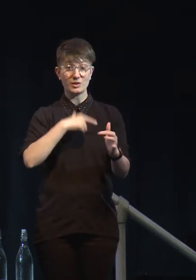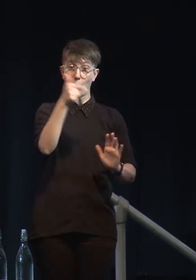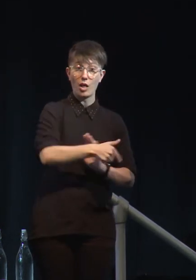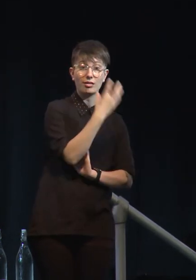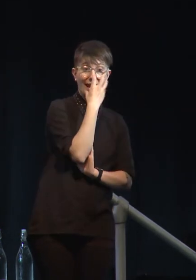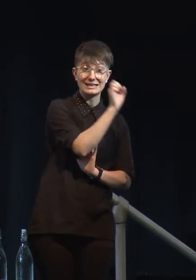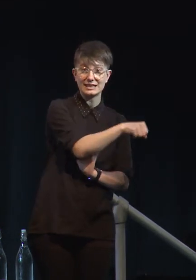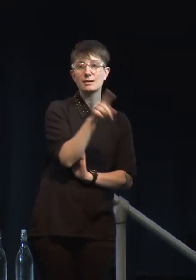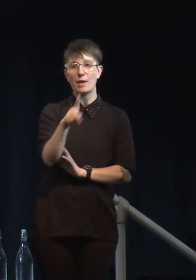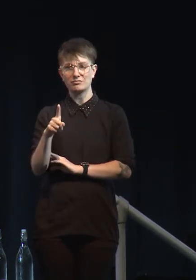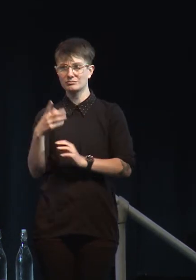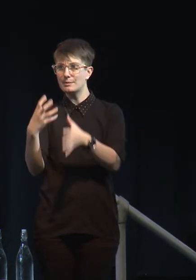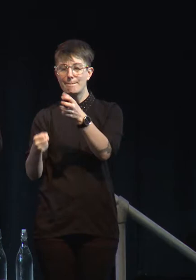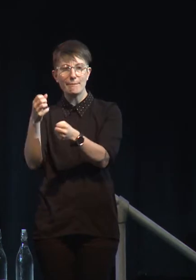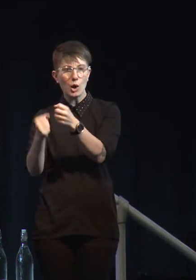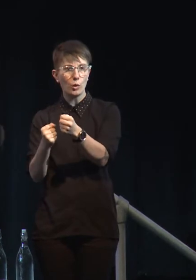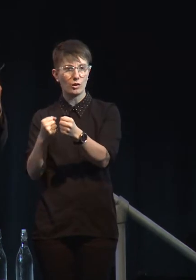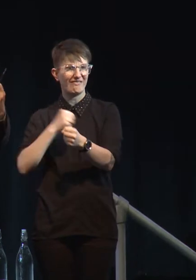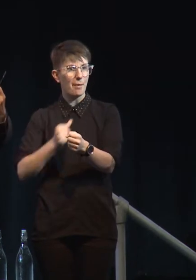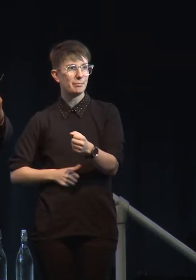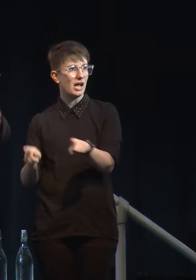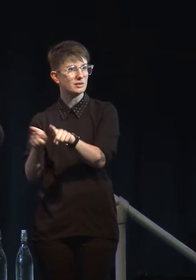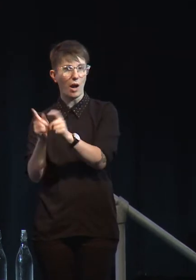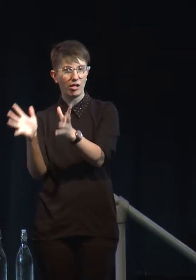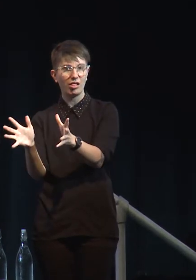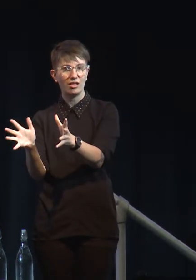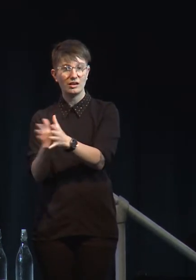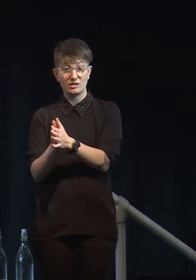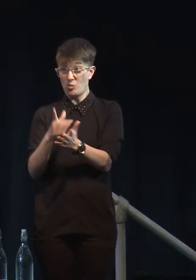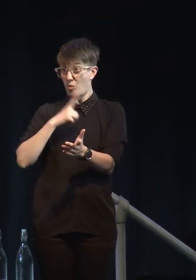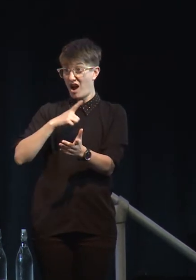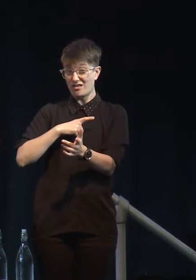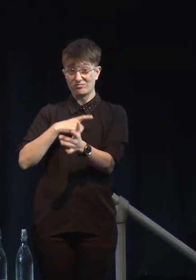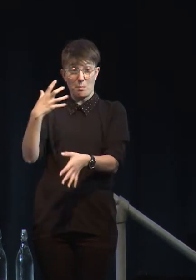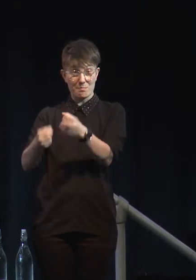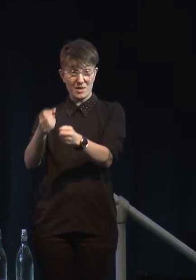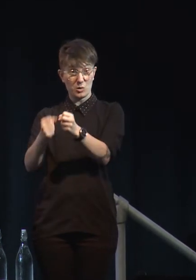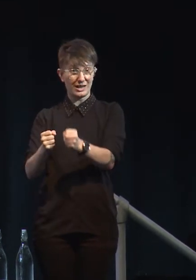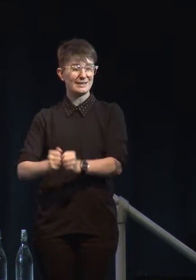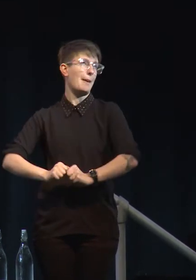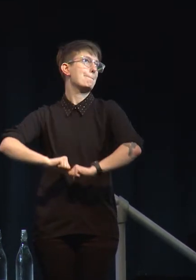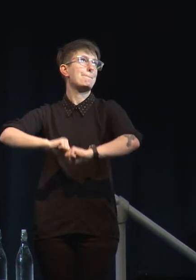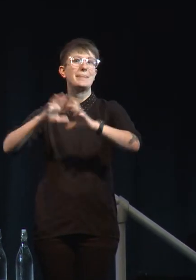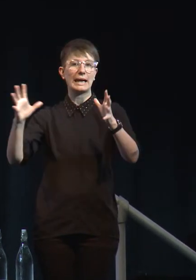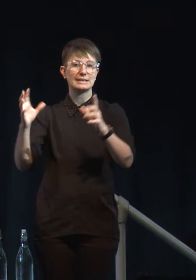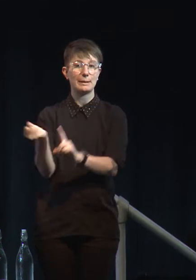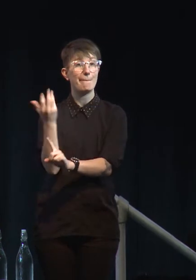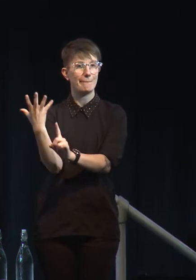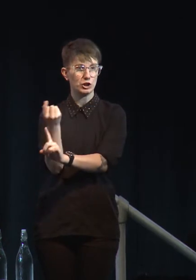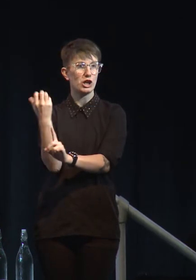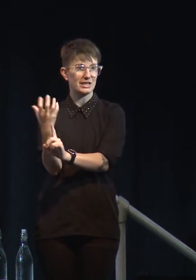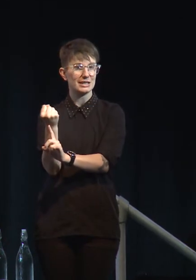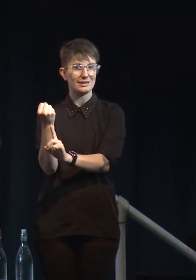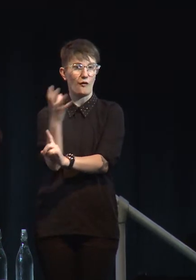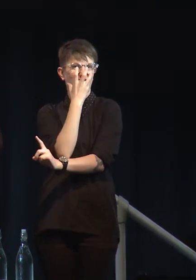You know, because dairy is the biggest single greenhouse gas emitter in the New Zealand economy. And so